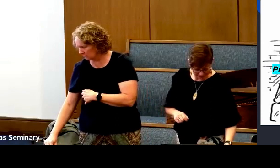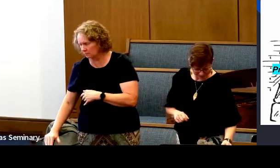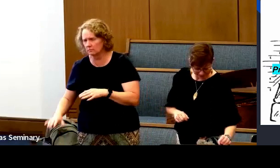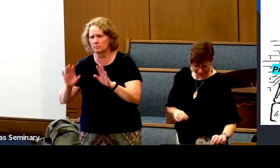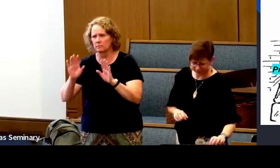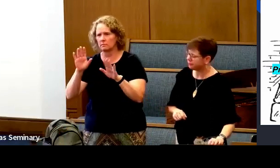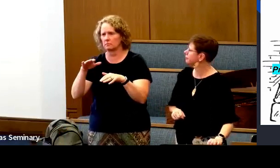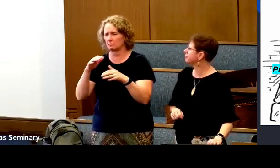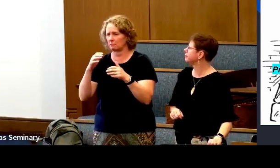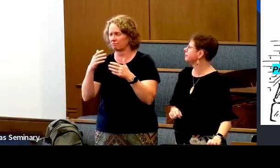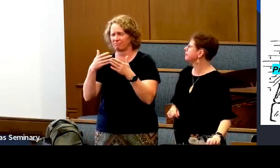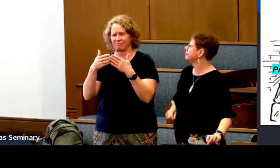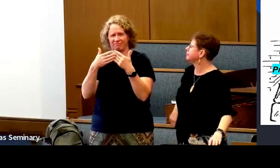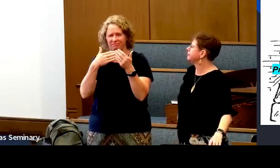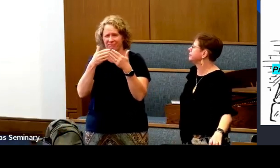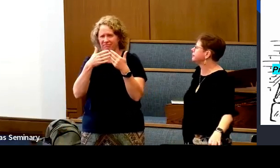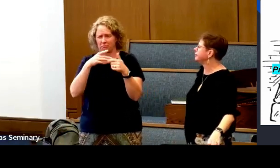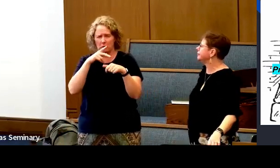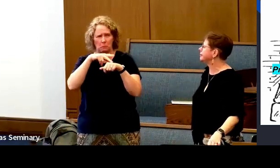So, both are important.